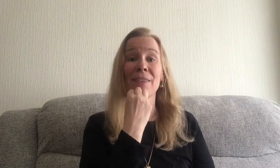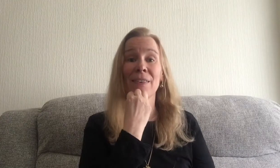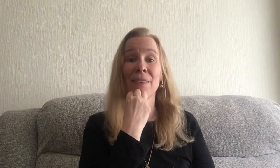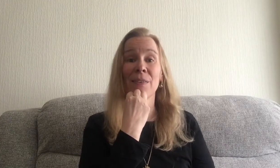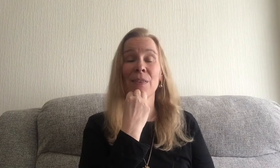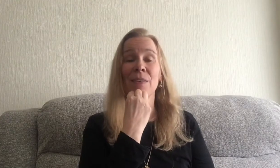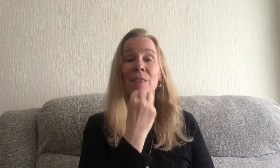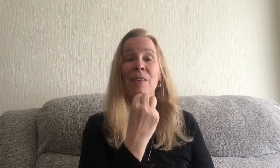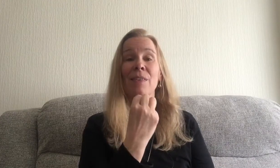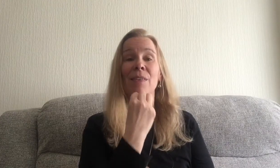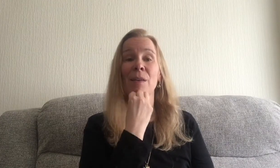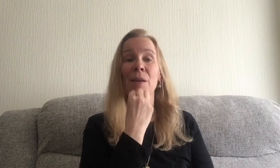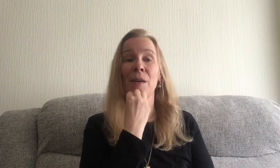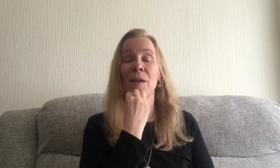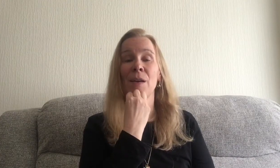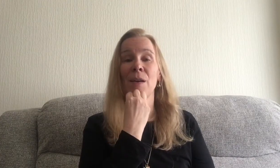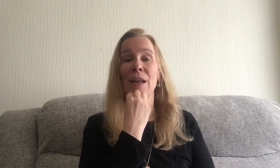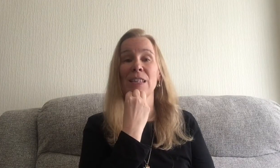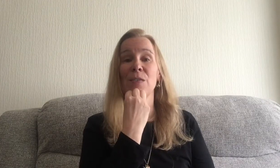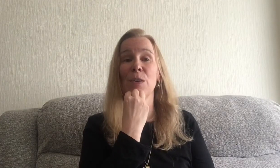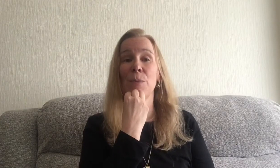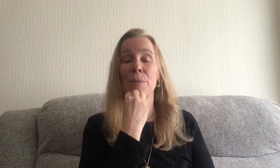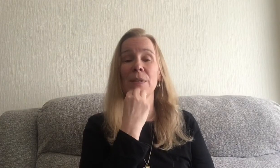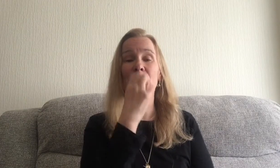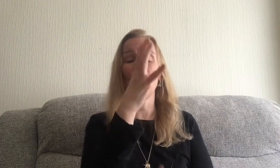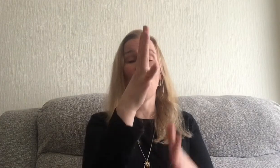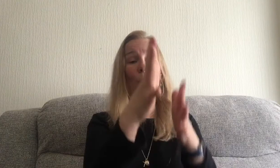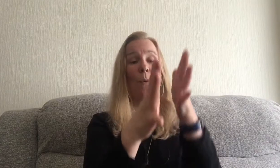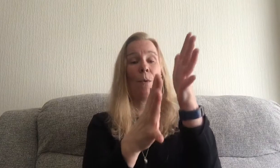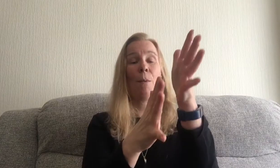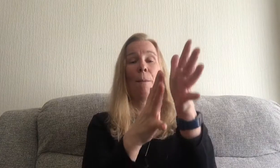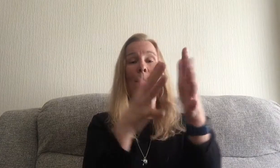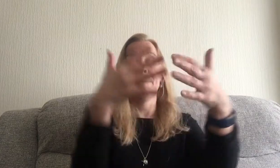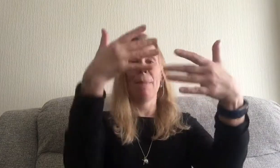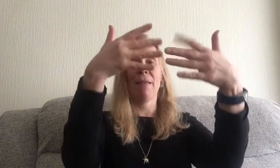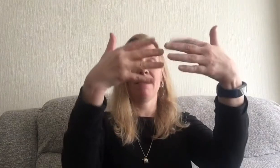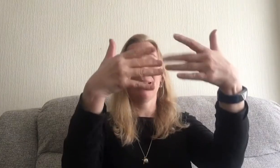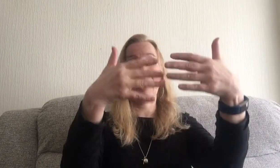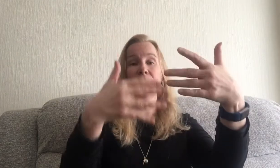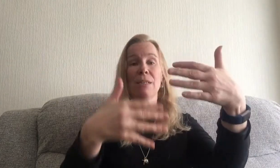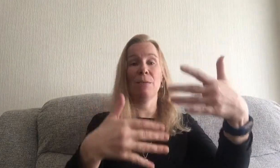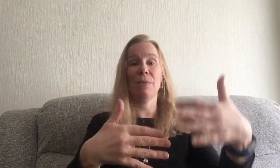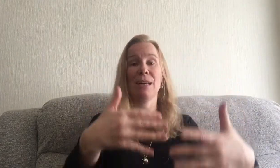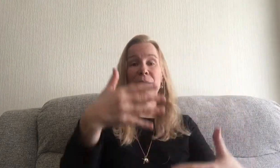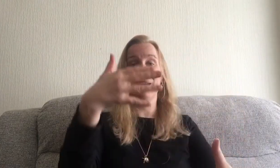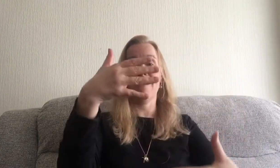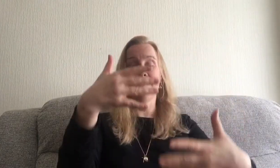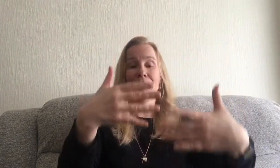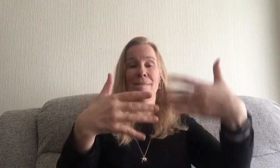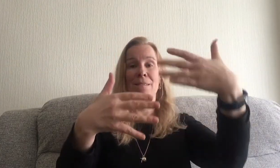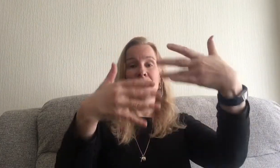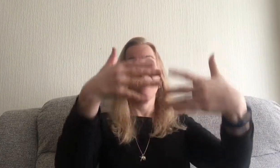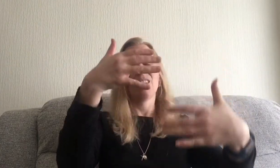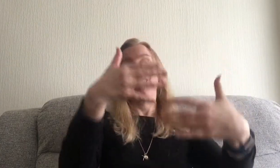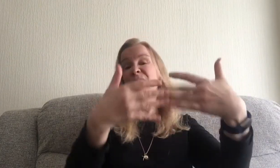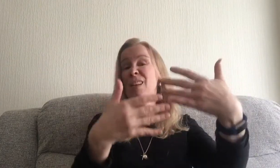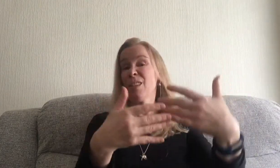that's for numbers or maths counting up and down so